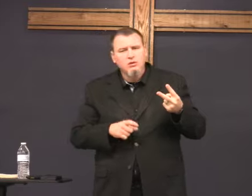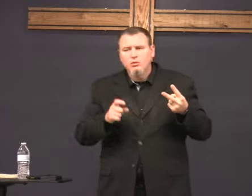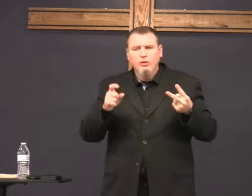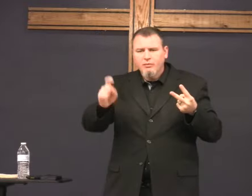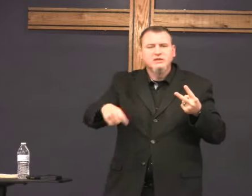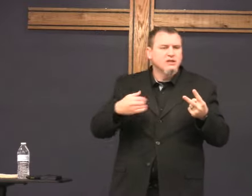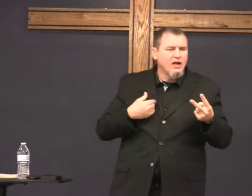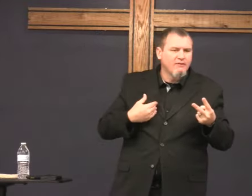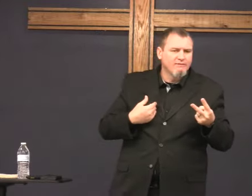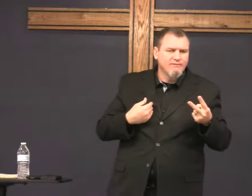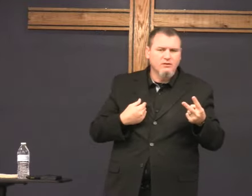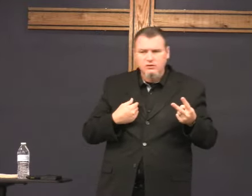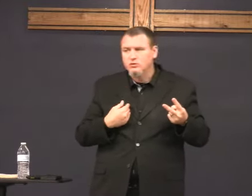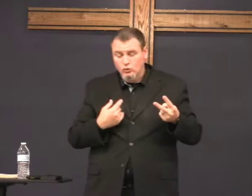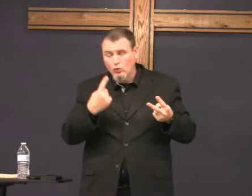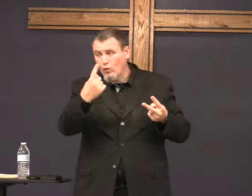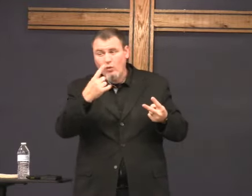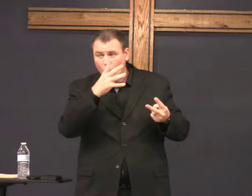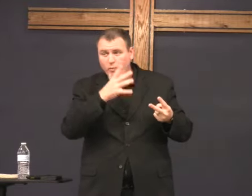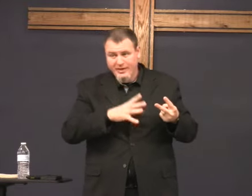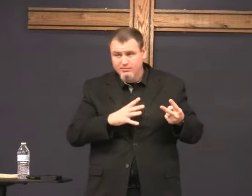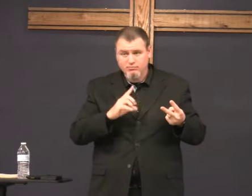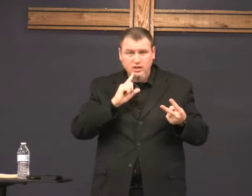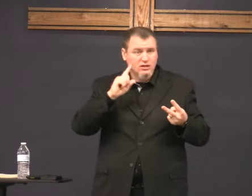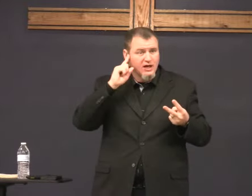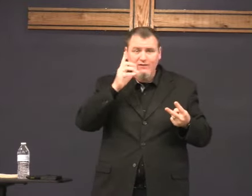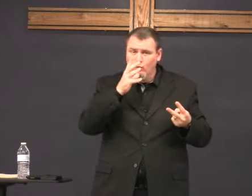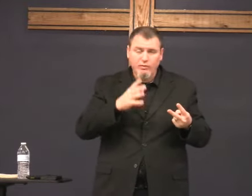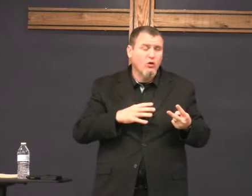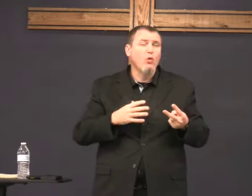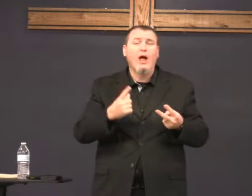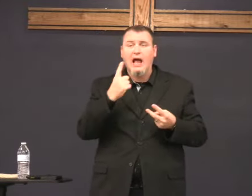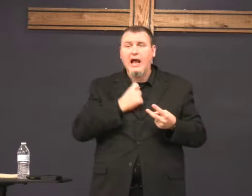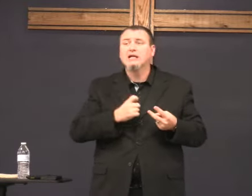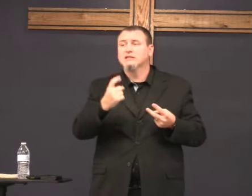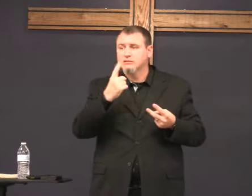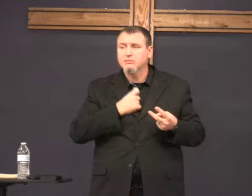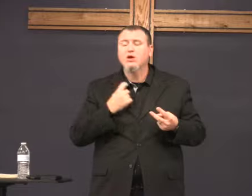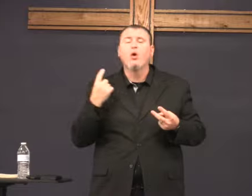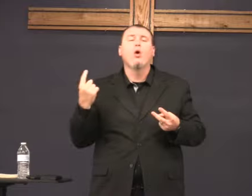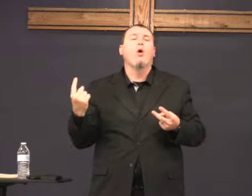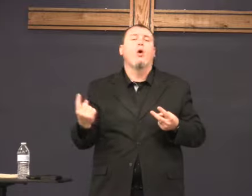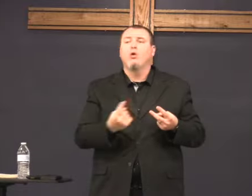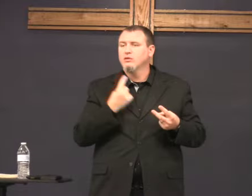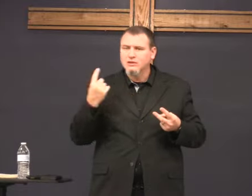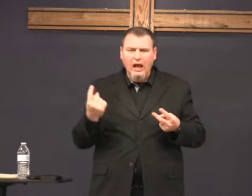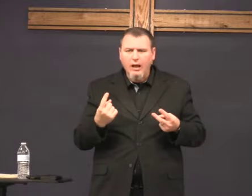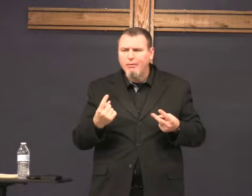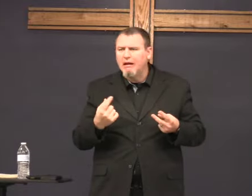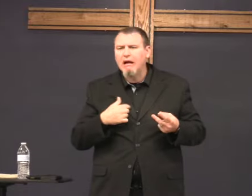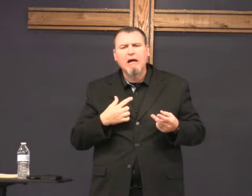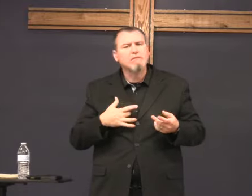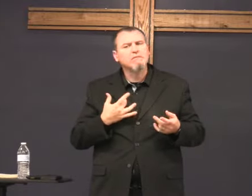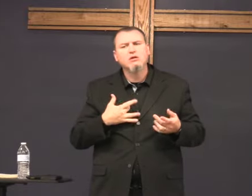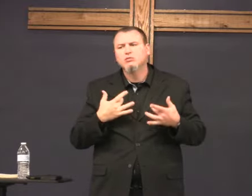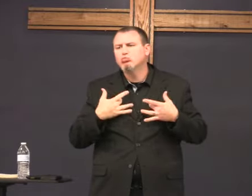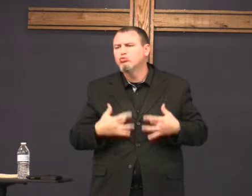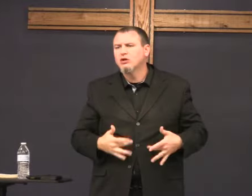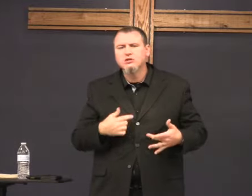relationships with other people that's what you must have there was a deaf woman who kept asking me all the time I